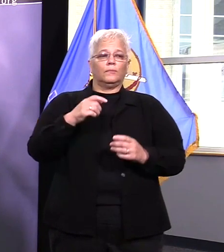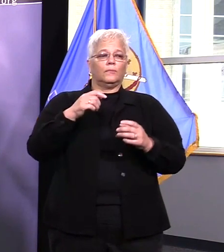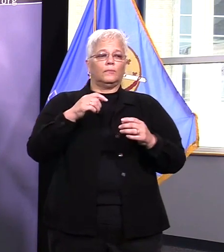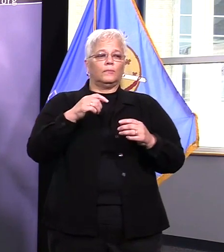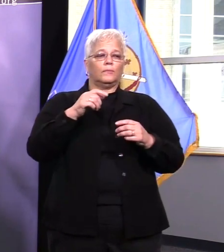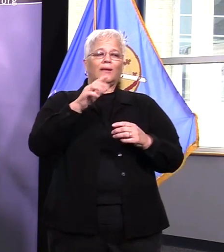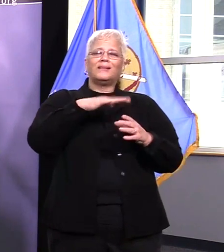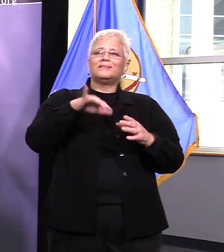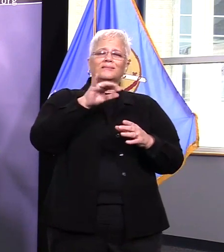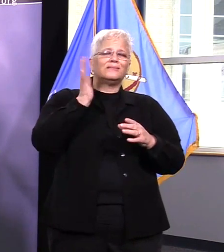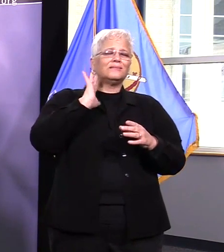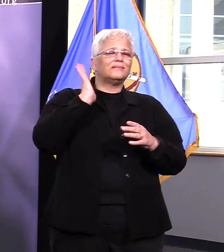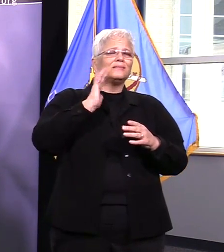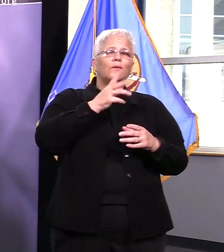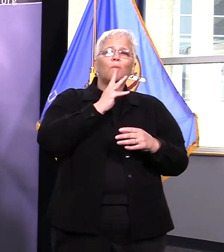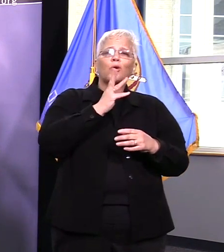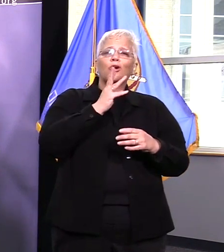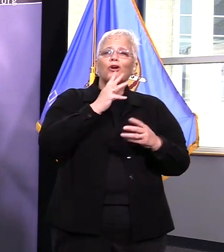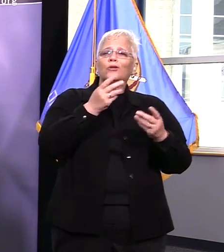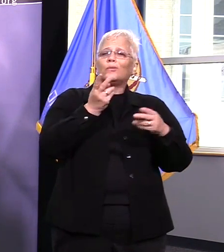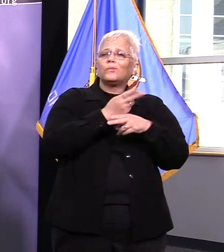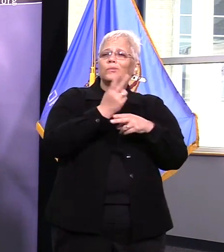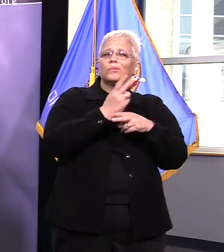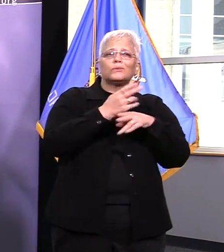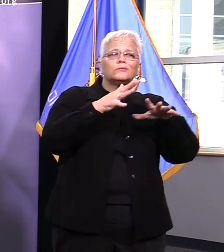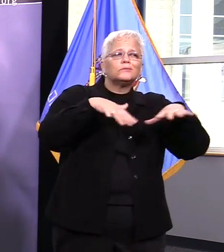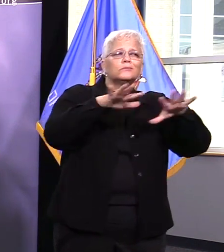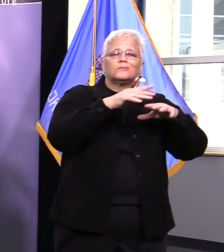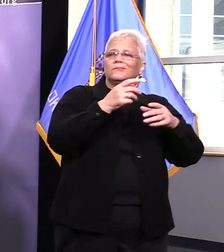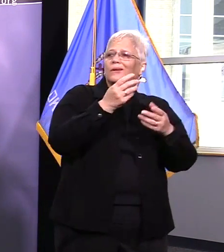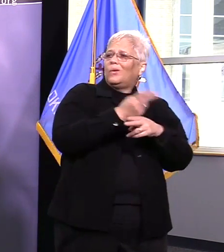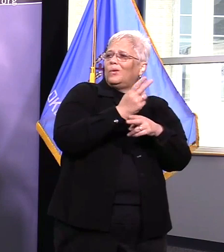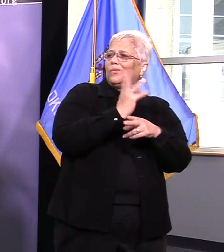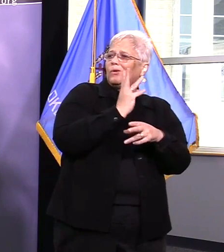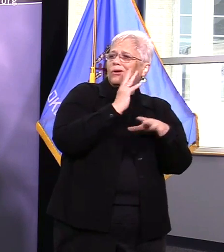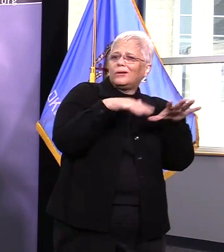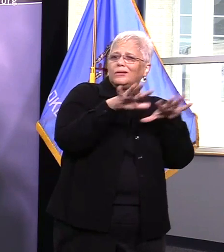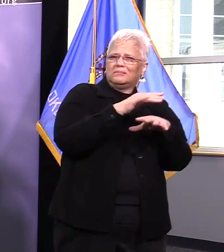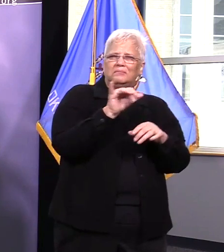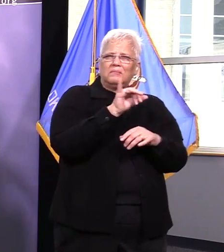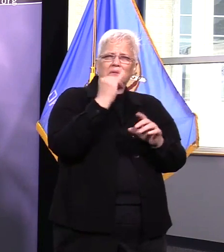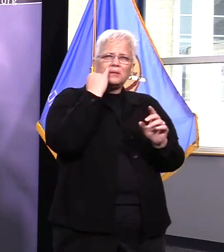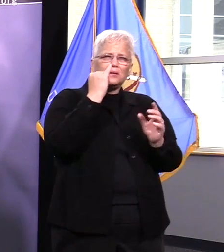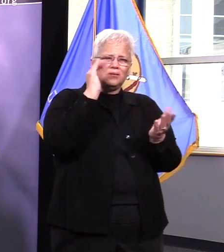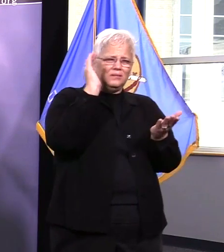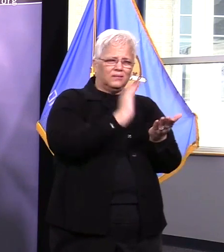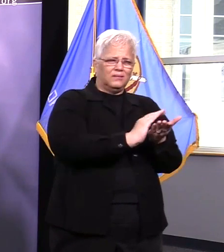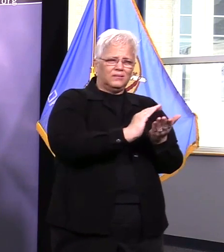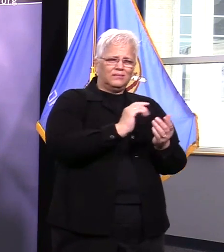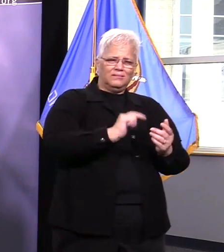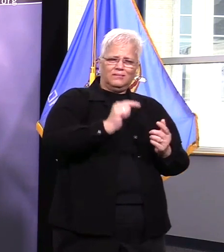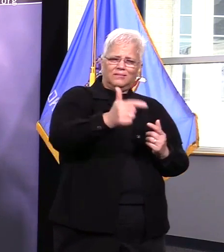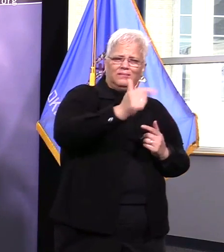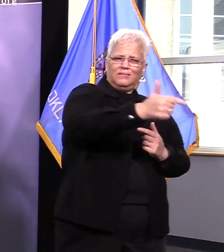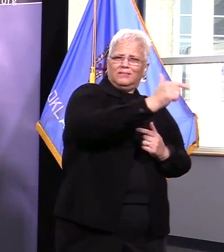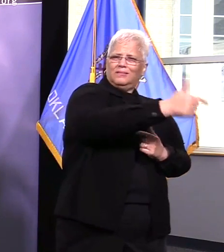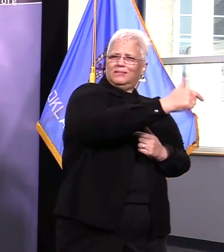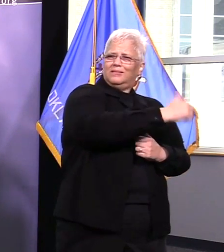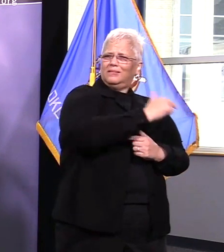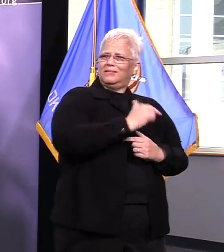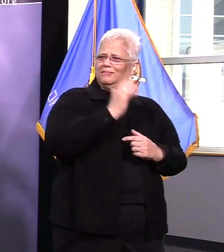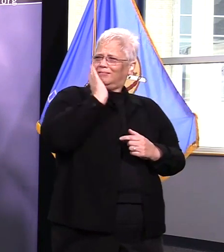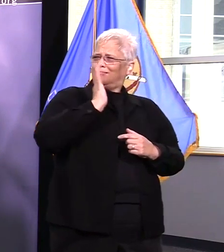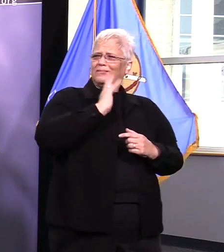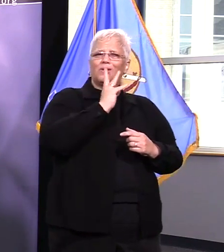one day versus another of the week that you would go to the be able to go to the store or at least encourage people so they have some